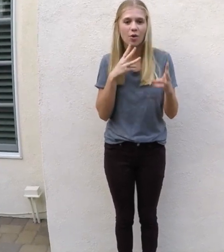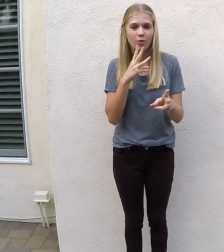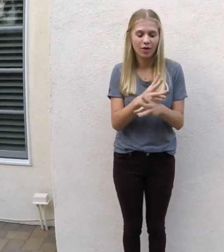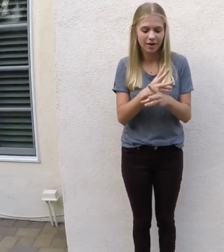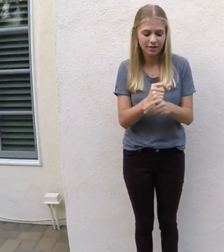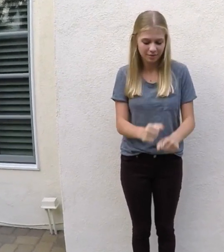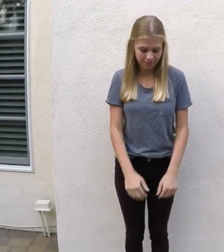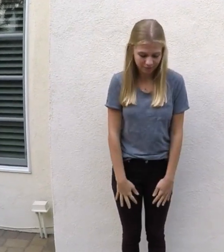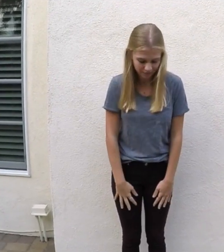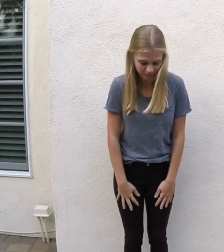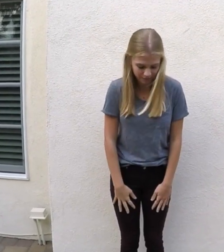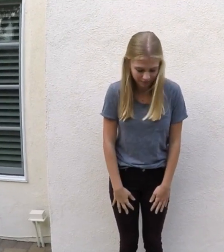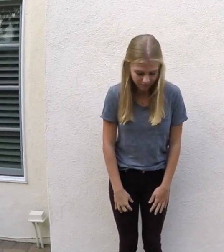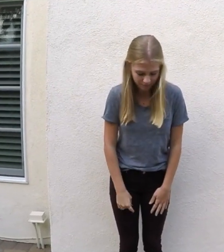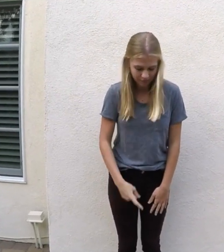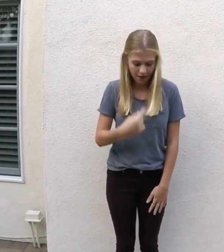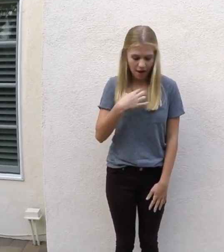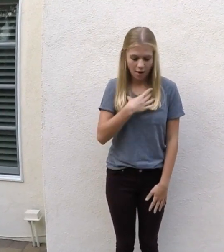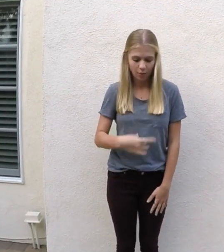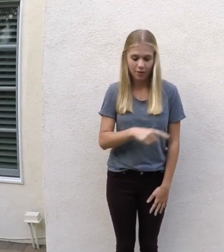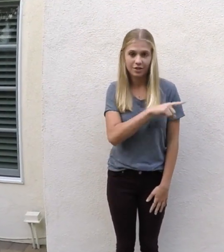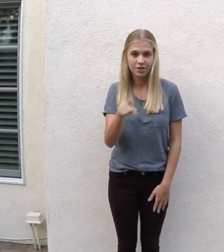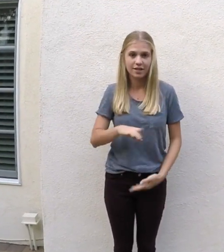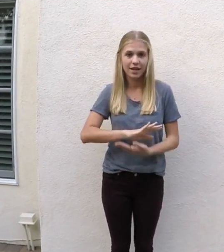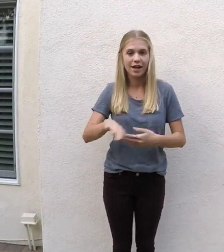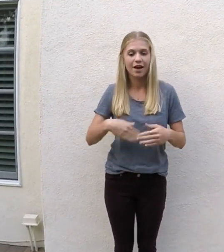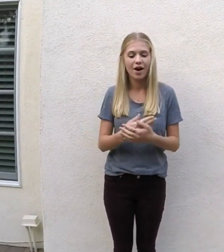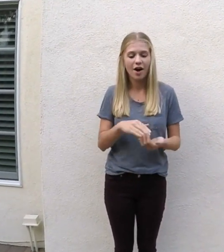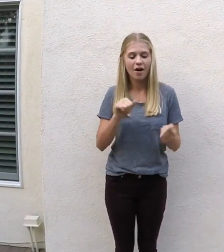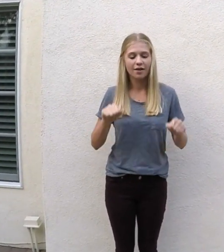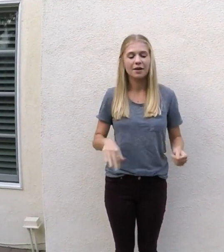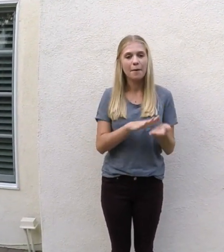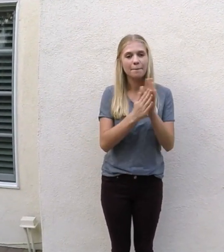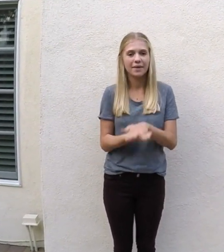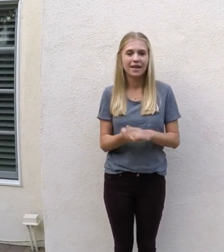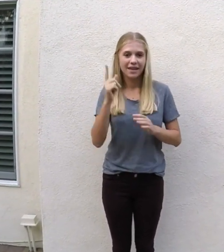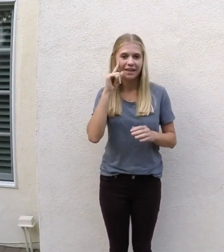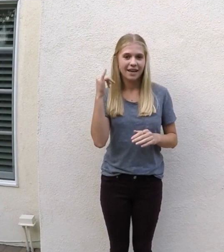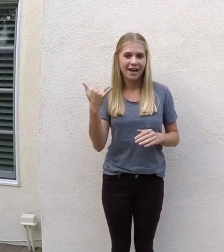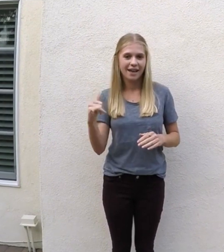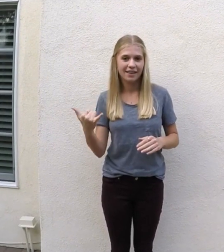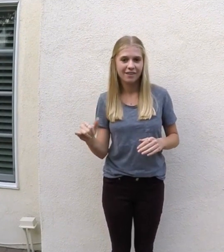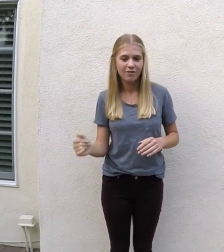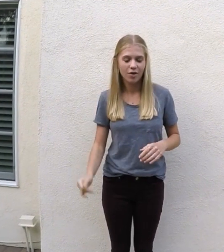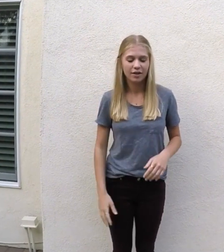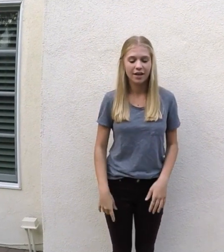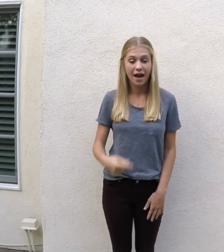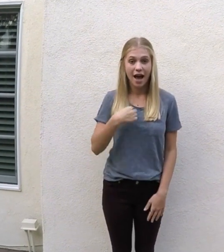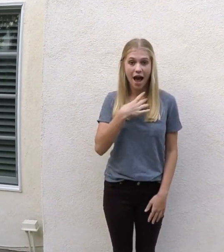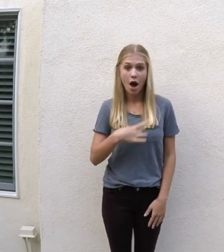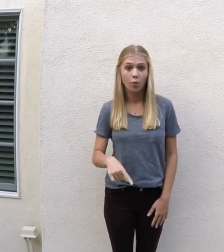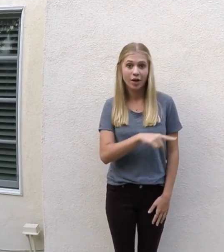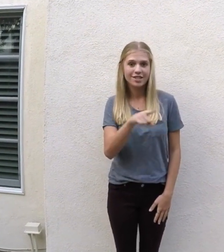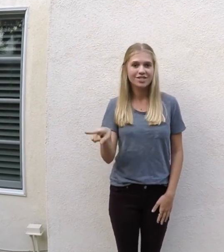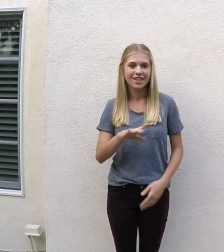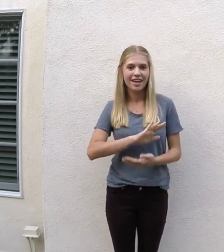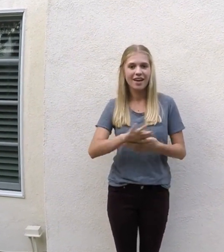world I wish they all could be Californians I wish they